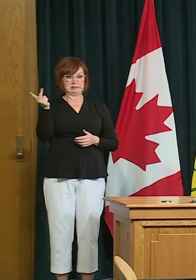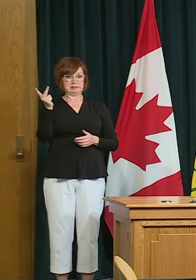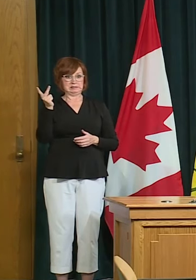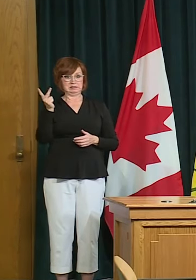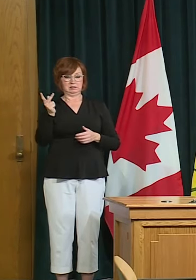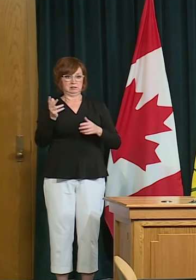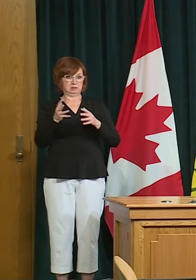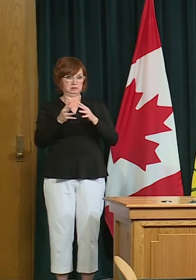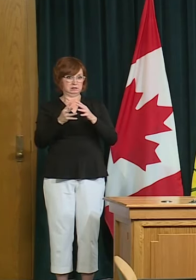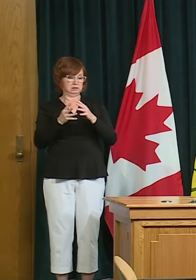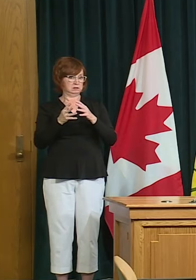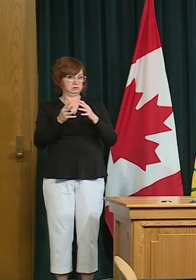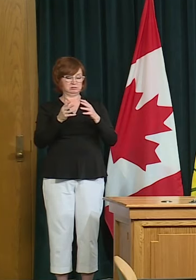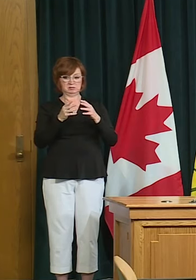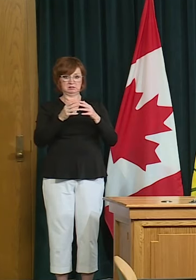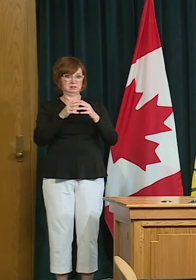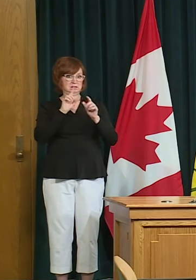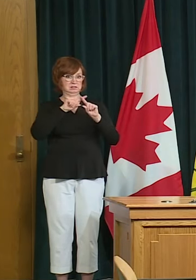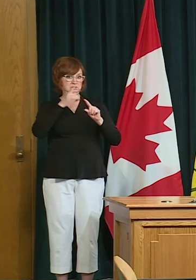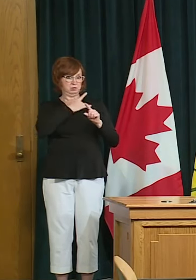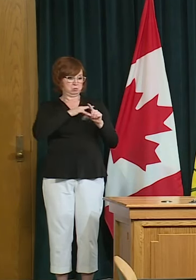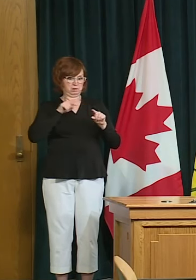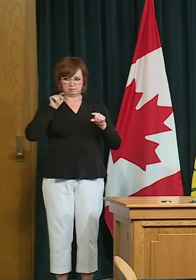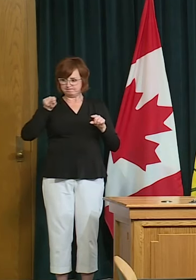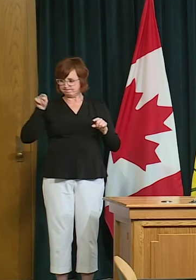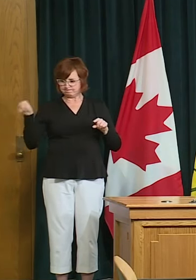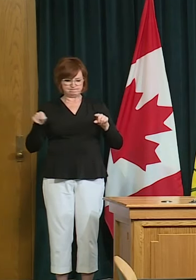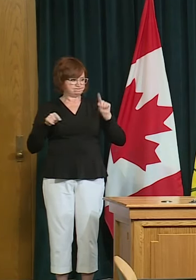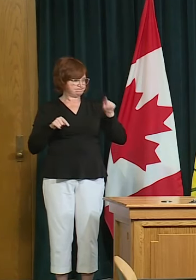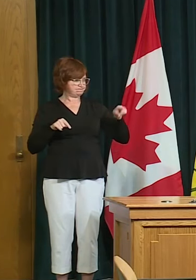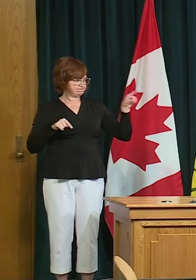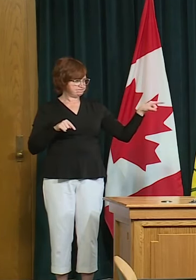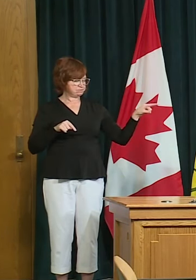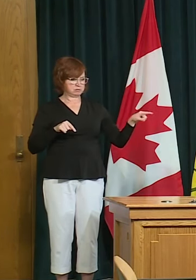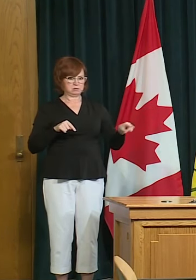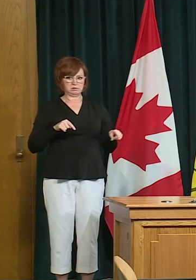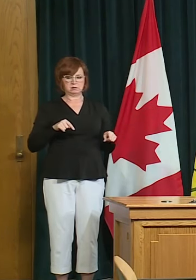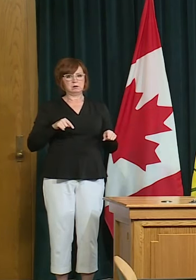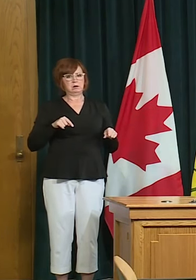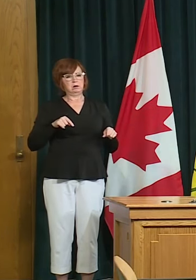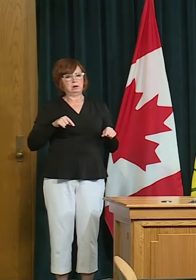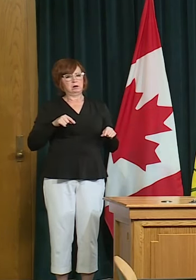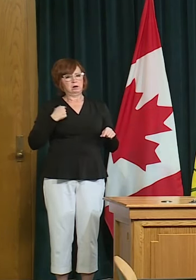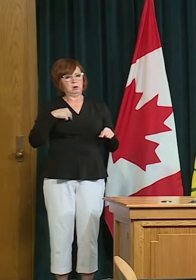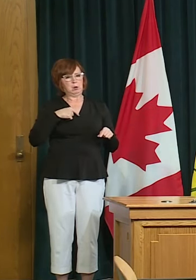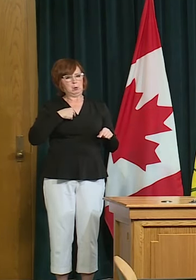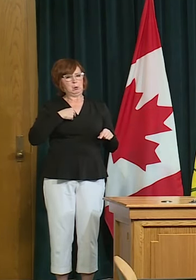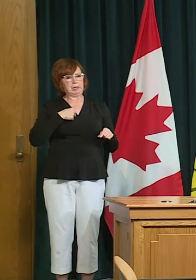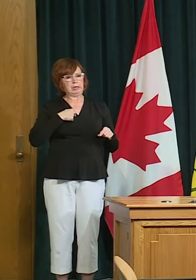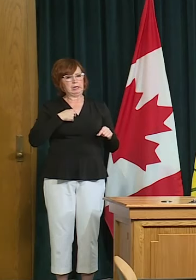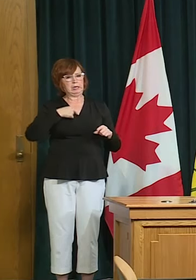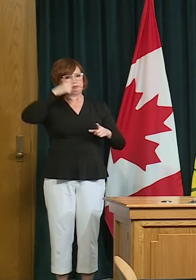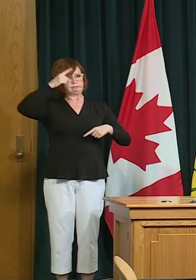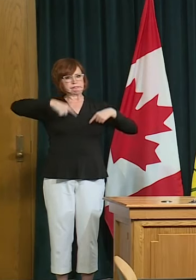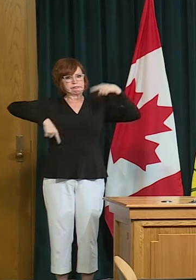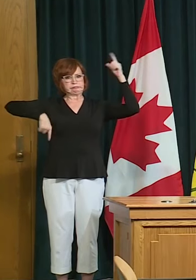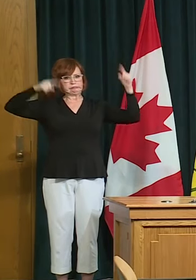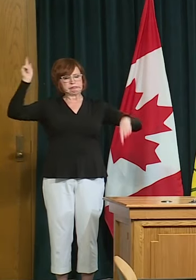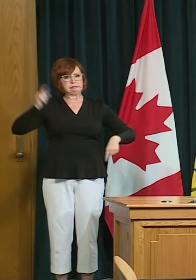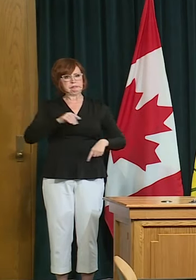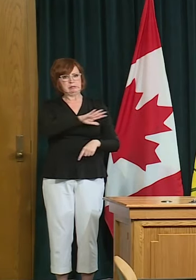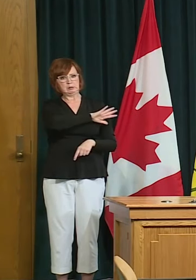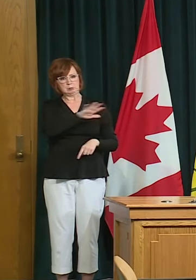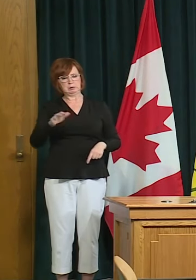we're trying to be cautious but not at all slow and and and trying to um you know engage in everything we can in a